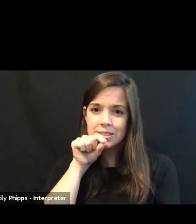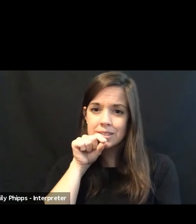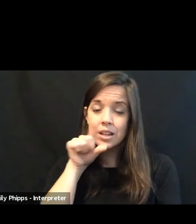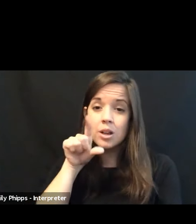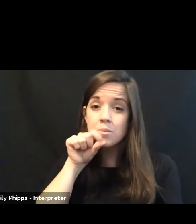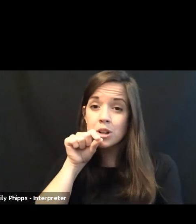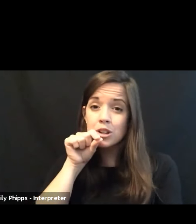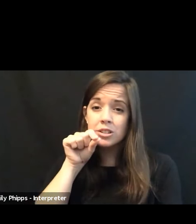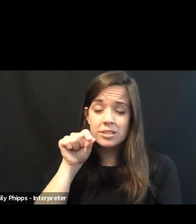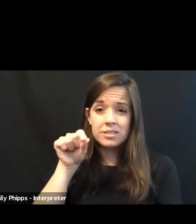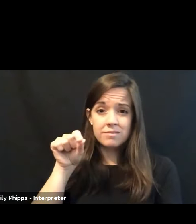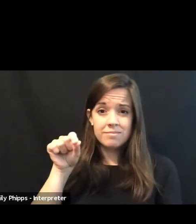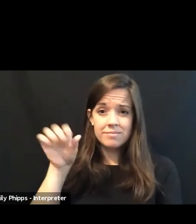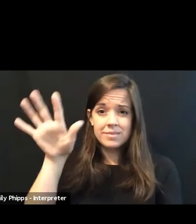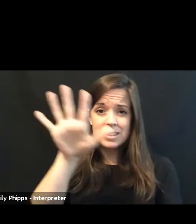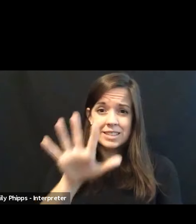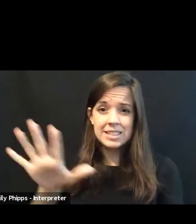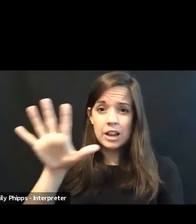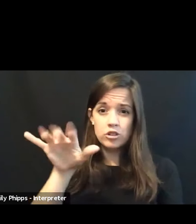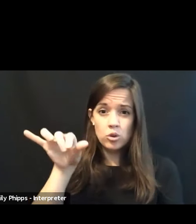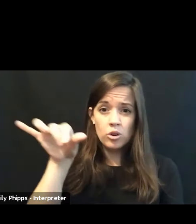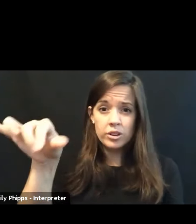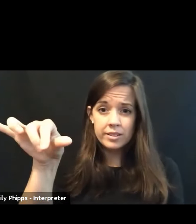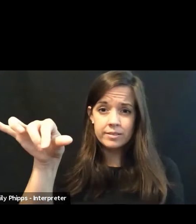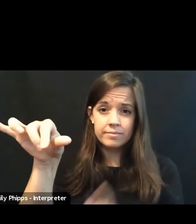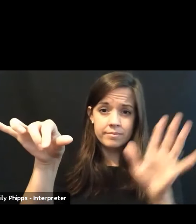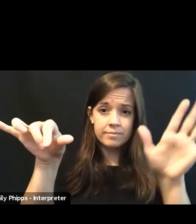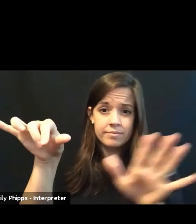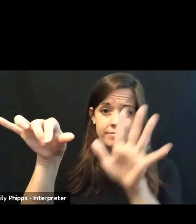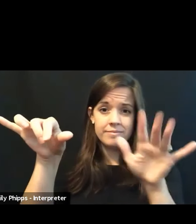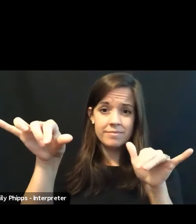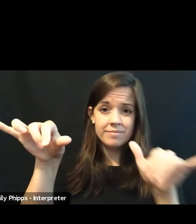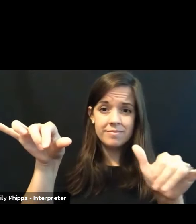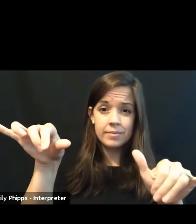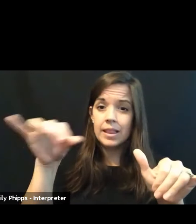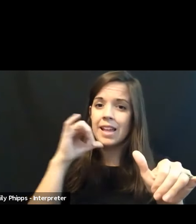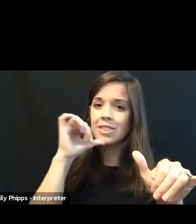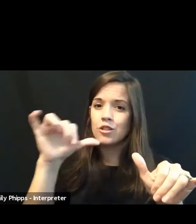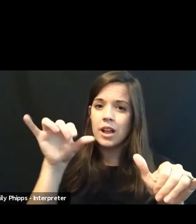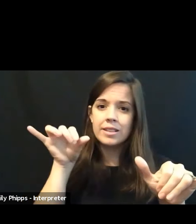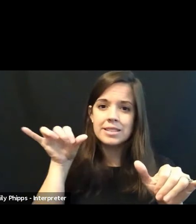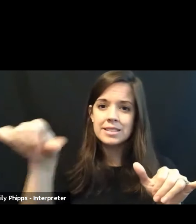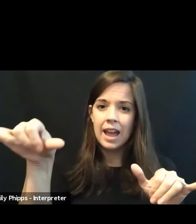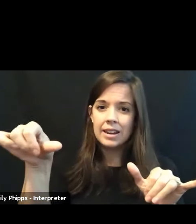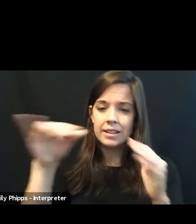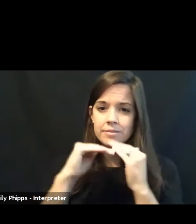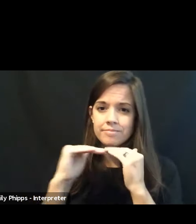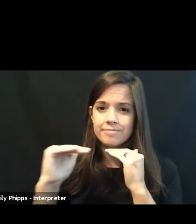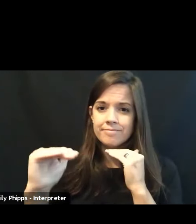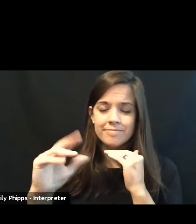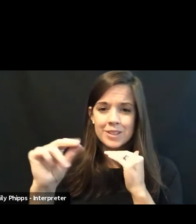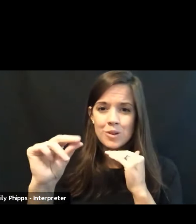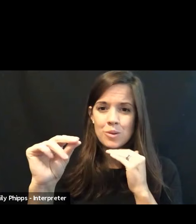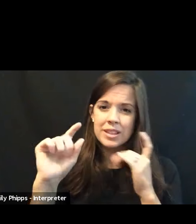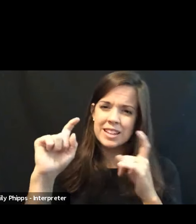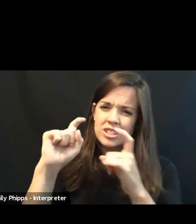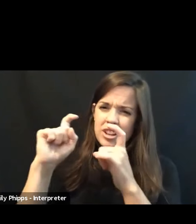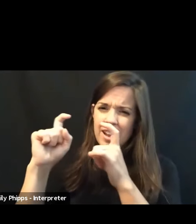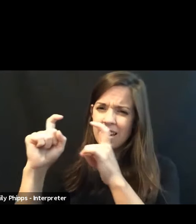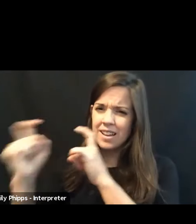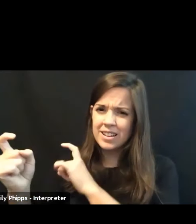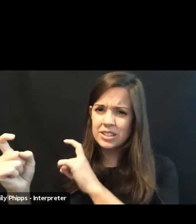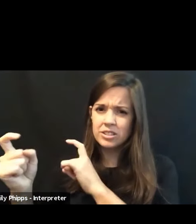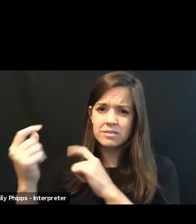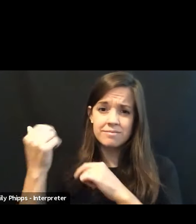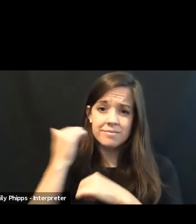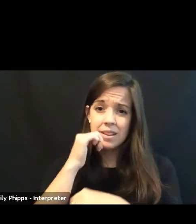territorial, and those territories aren't static. Those territories can change from day to